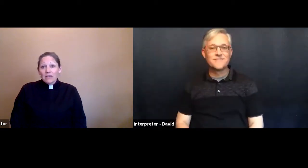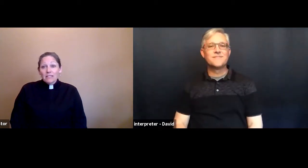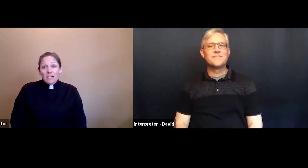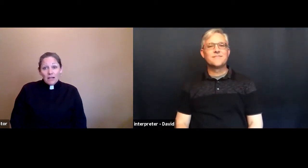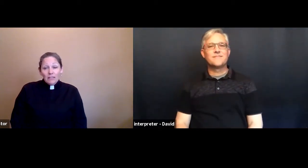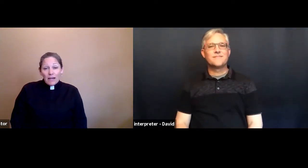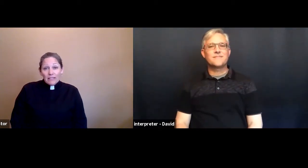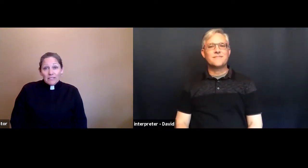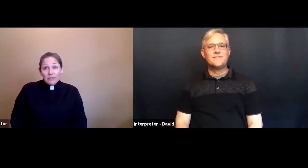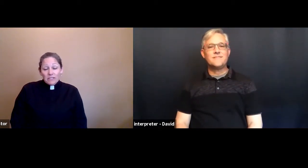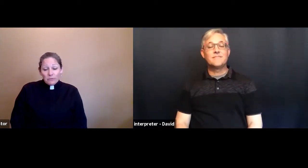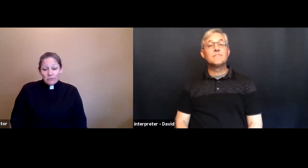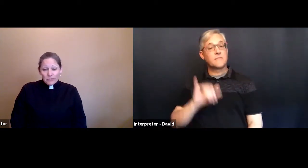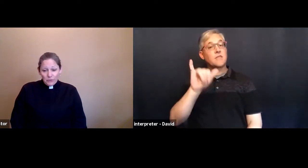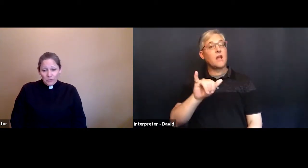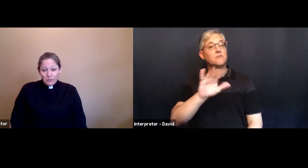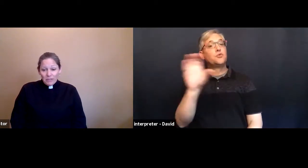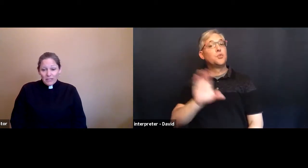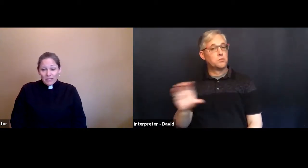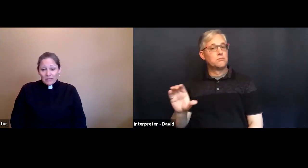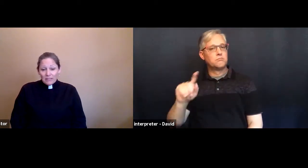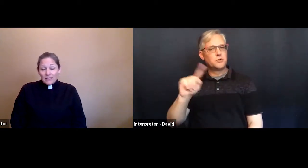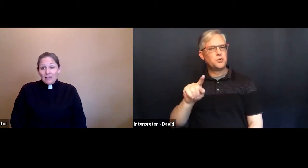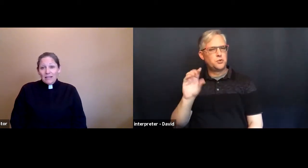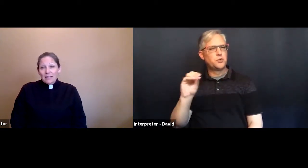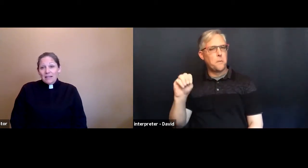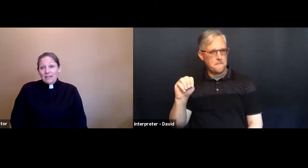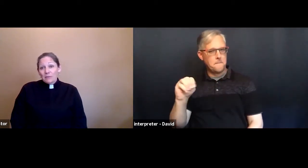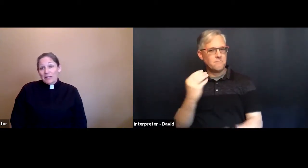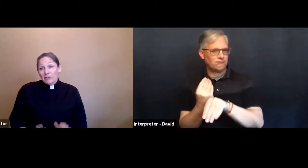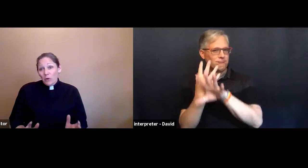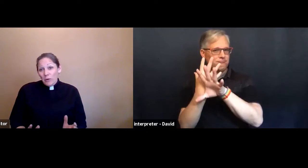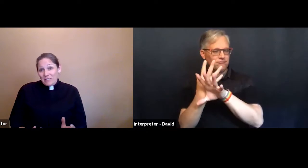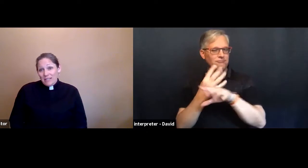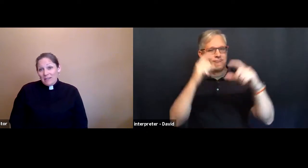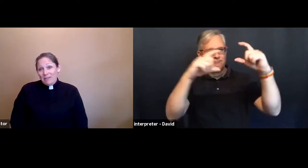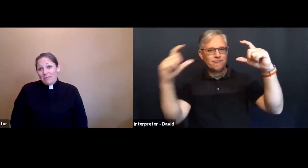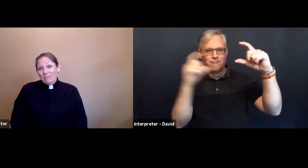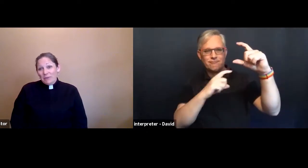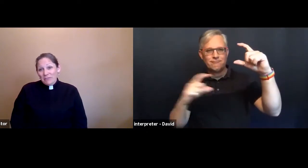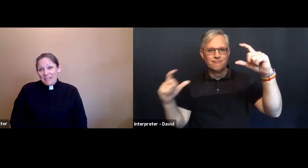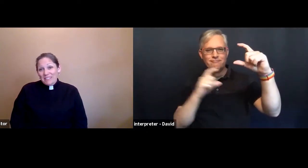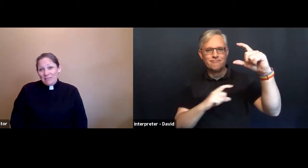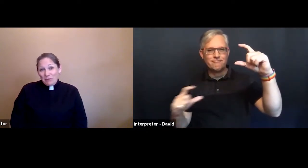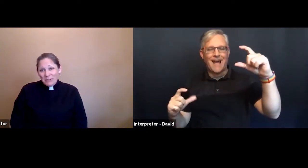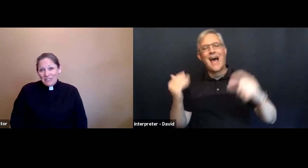is online, so it's through Zoom. So, I know it's not perfect in-person